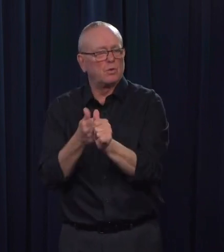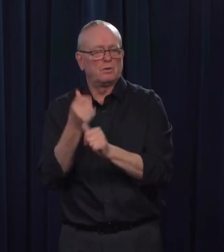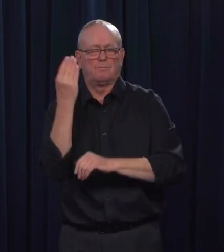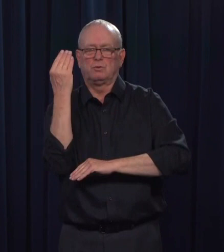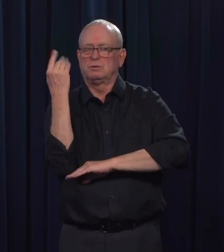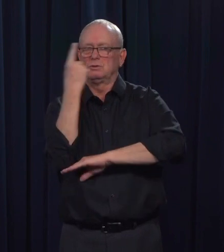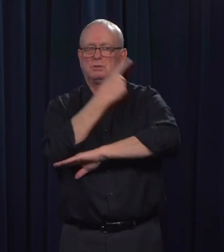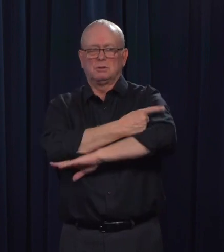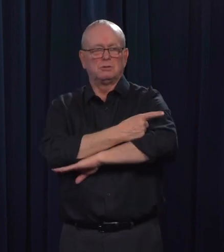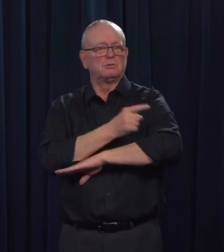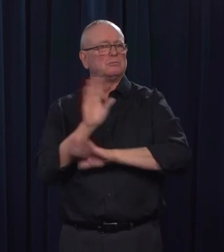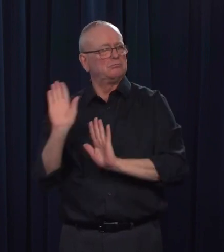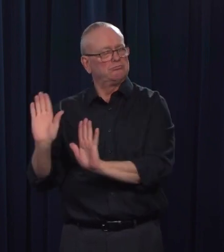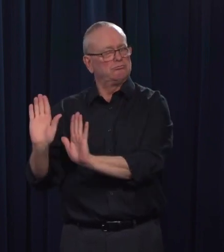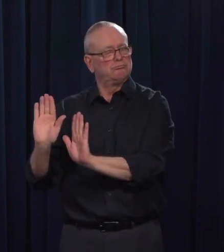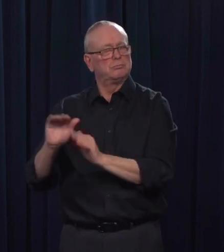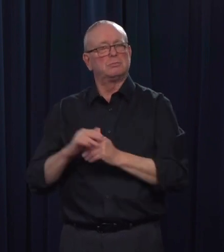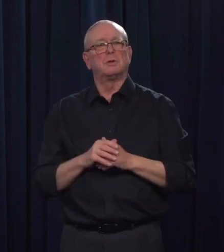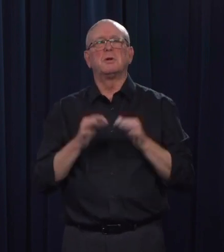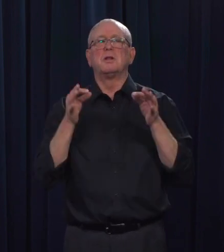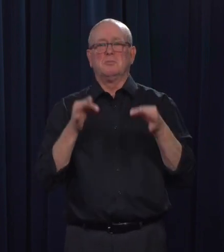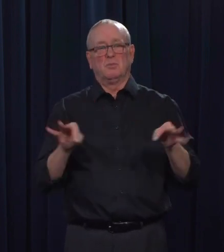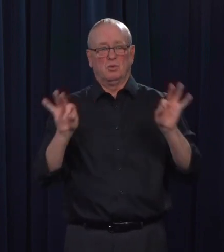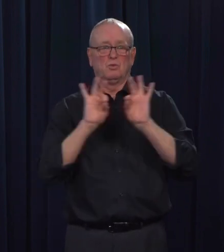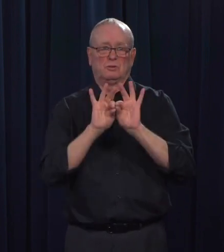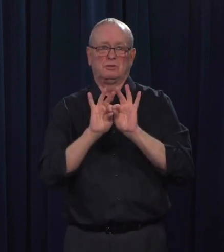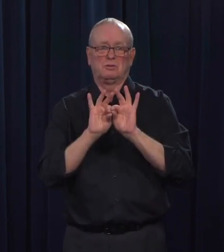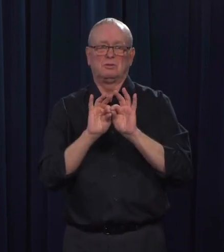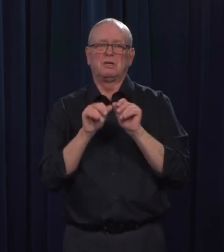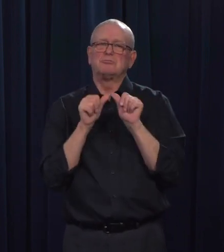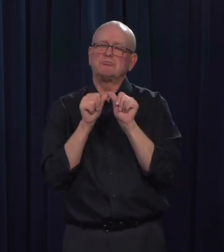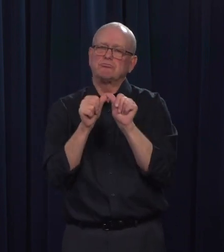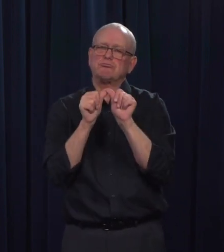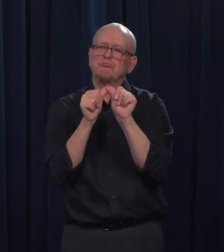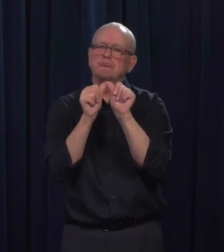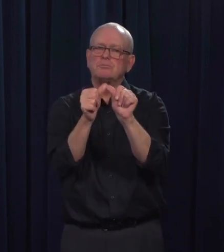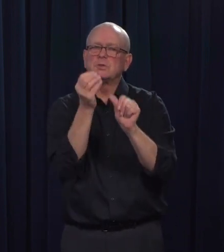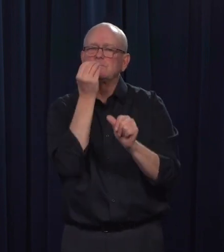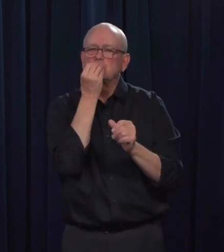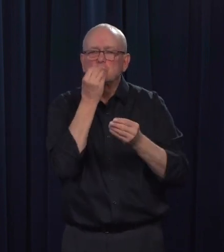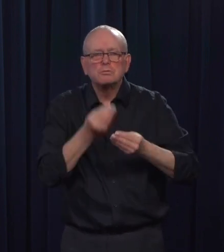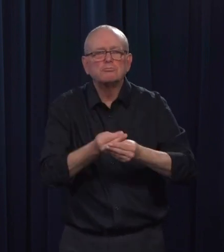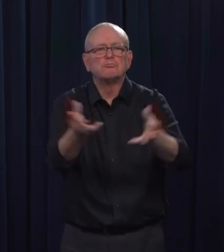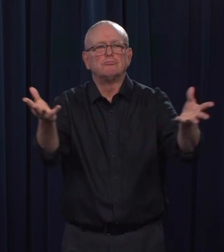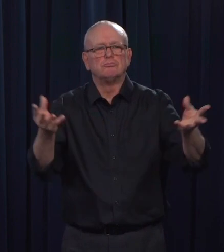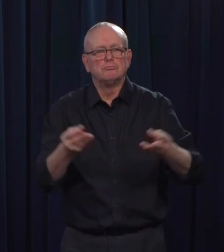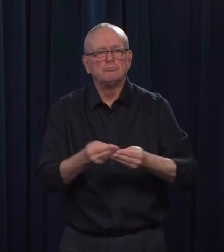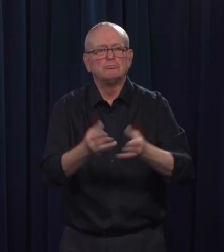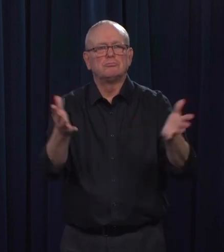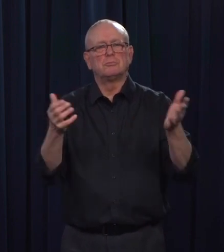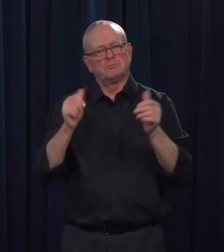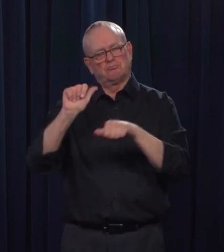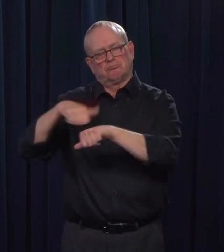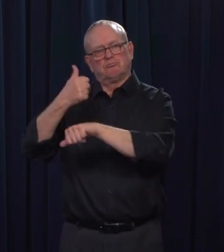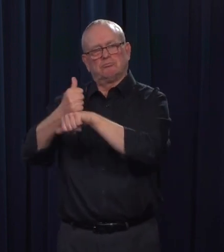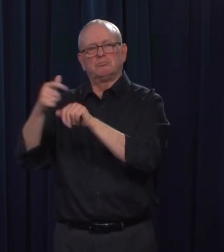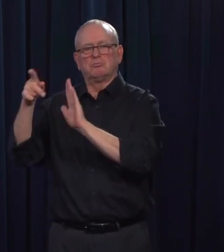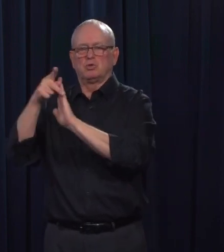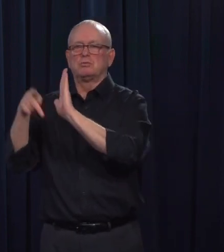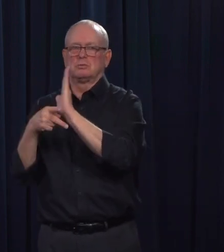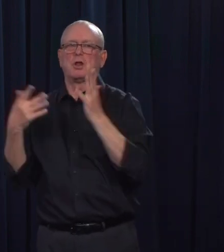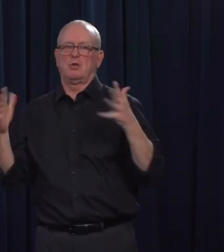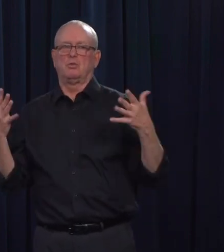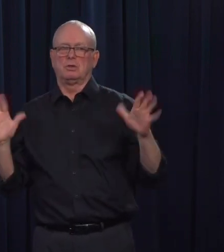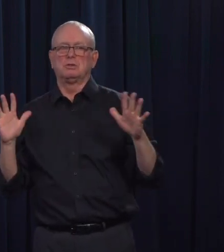exempted from it, is, is an important, important policy decision that is allowing our, our supply chain to remain open. So